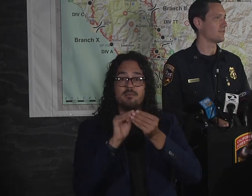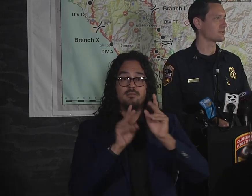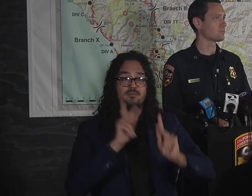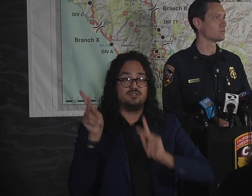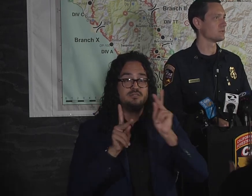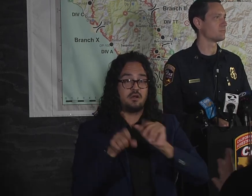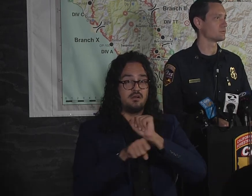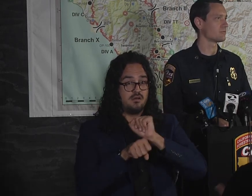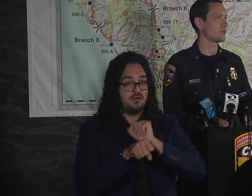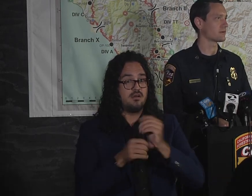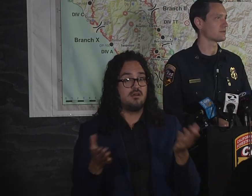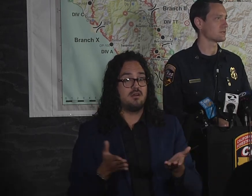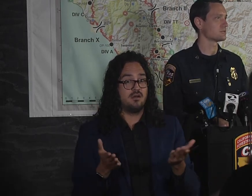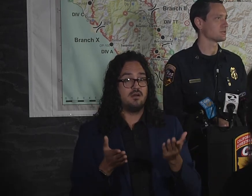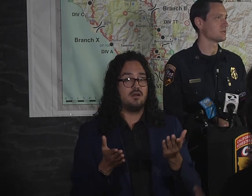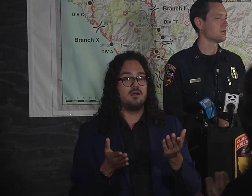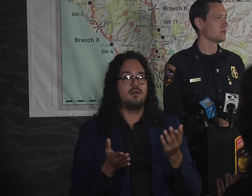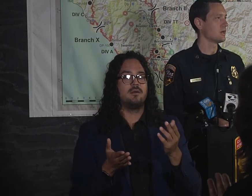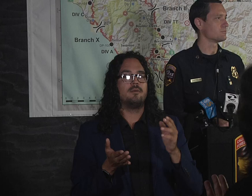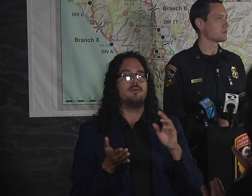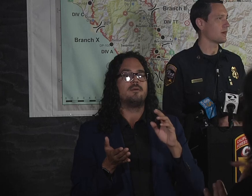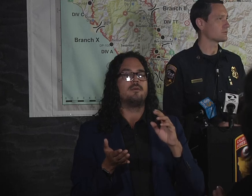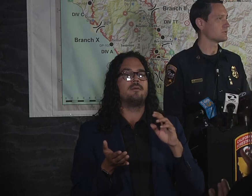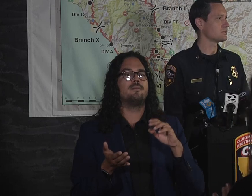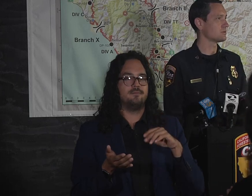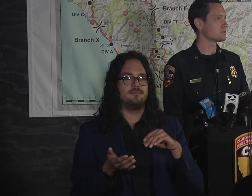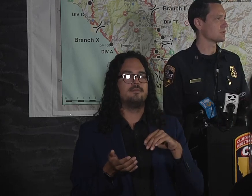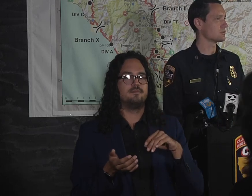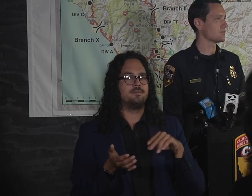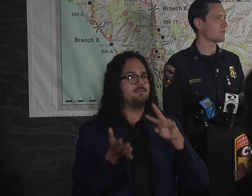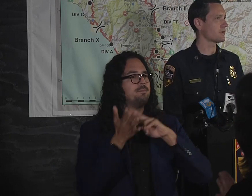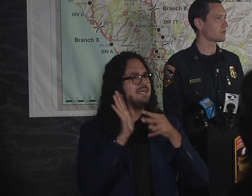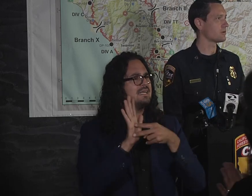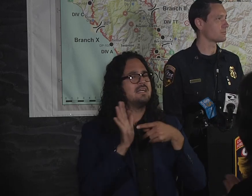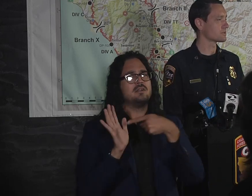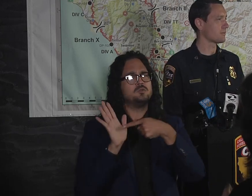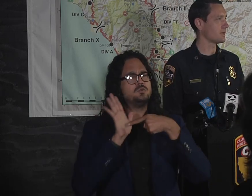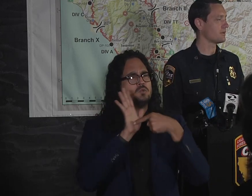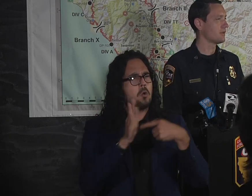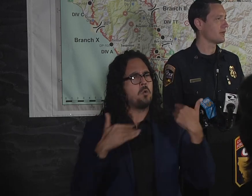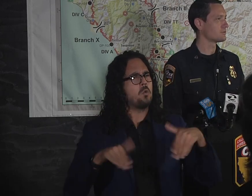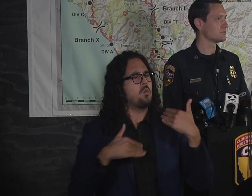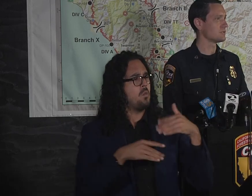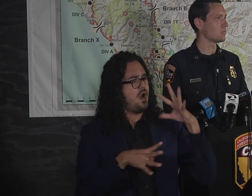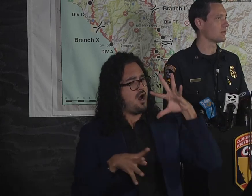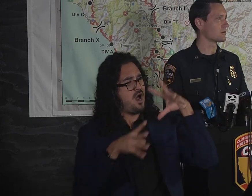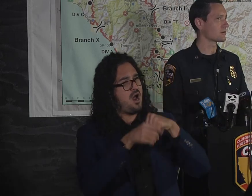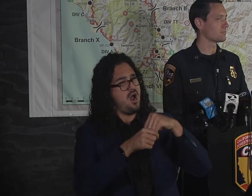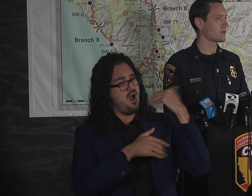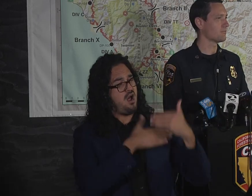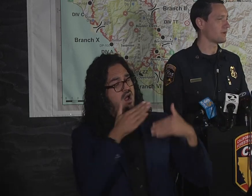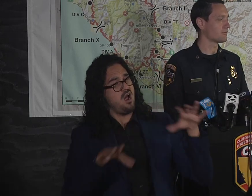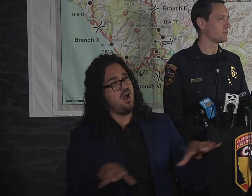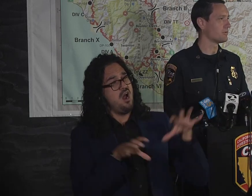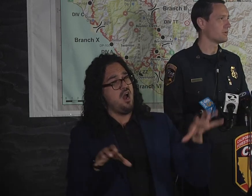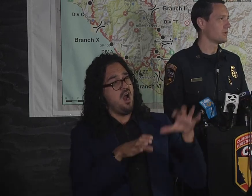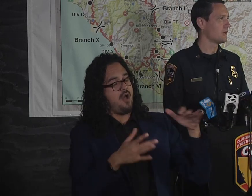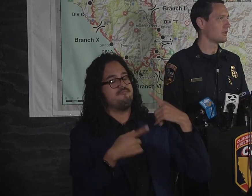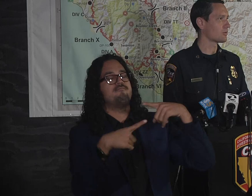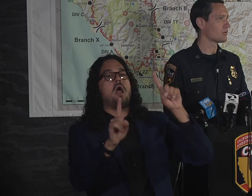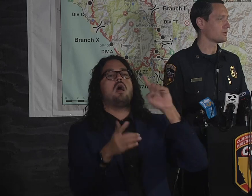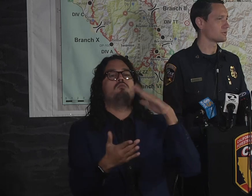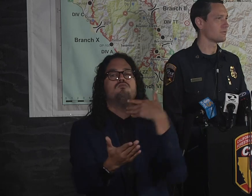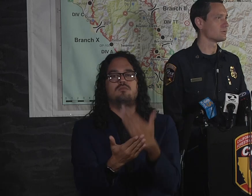out on the line. That's what those numbers reflect, essentially. So as we see those firefighting crew numbers come in, as we see the weather become favorable,